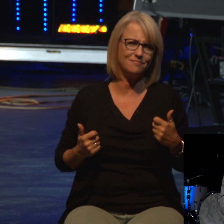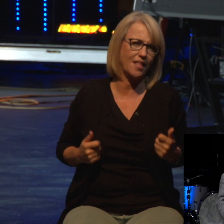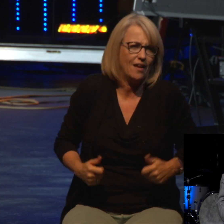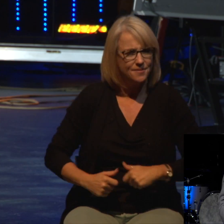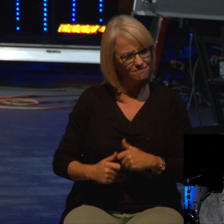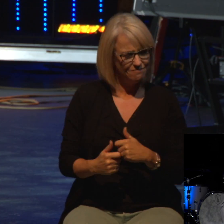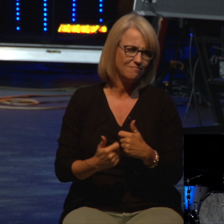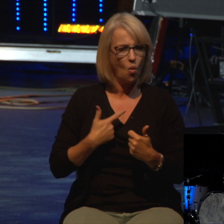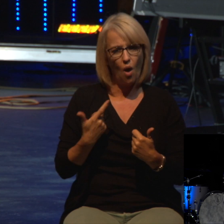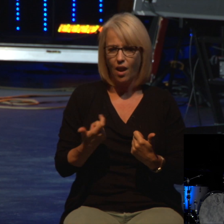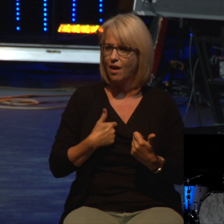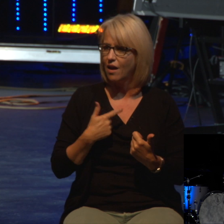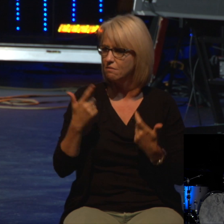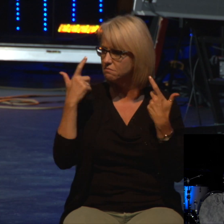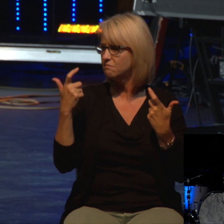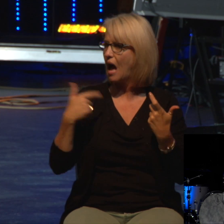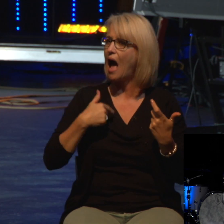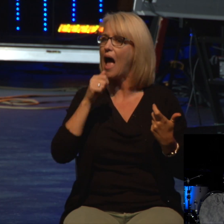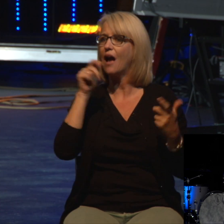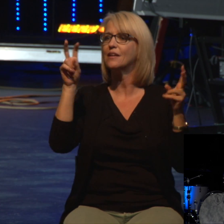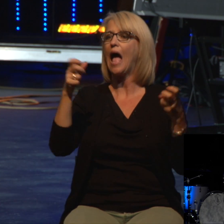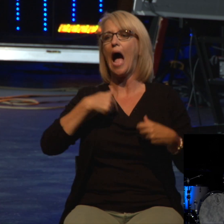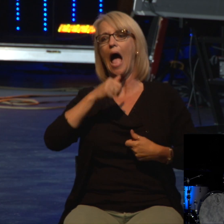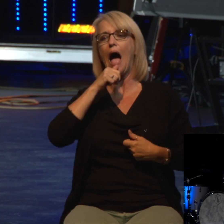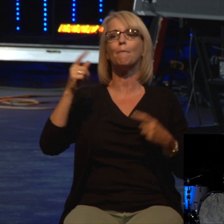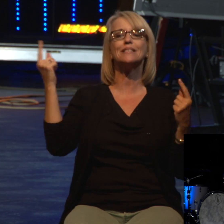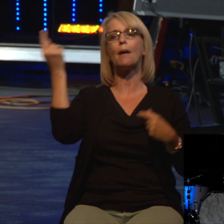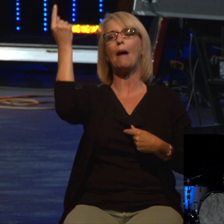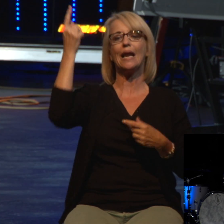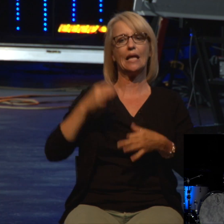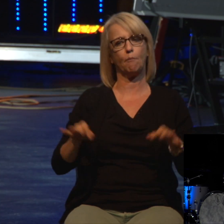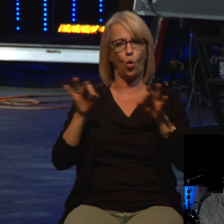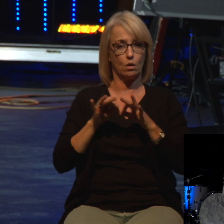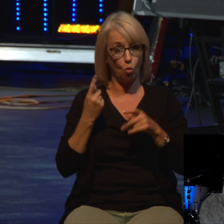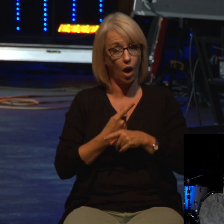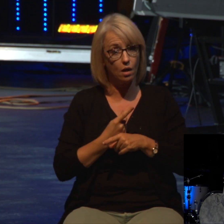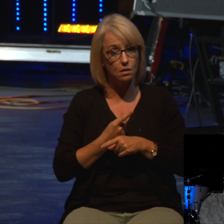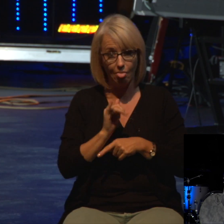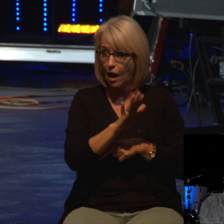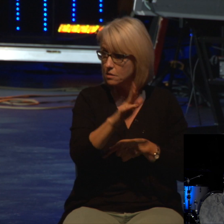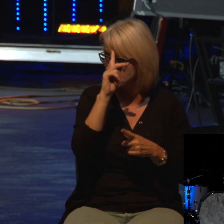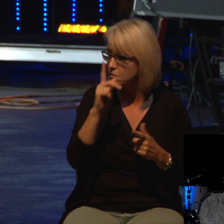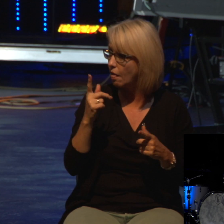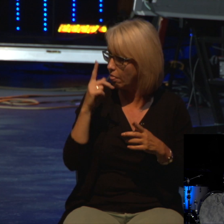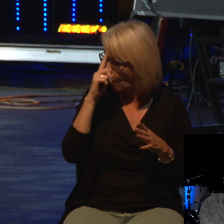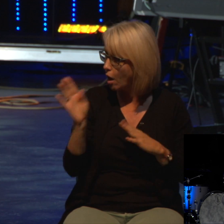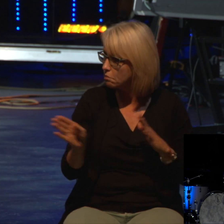looked upon as being somebody. Now, we know why he took the silver and the gold. You can buy things with that.